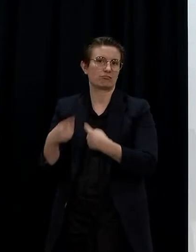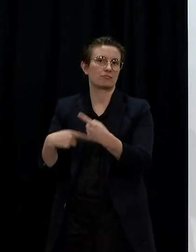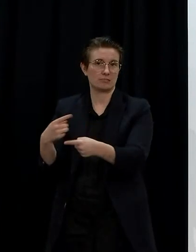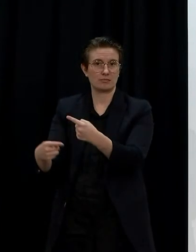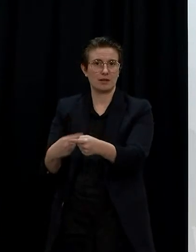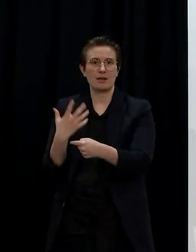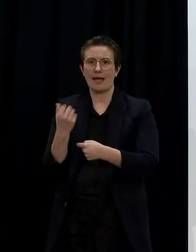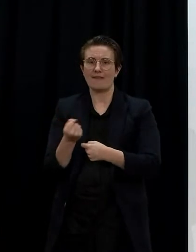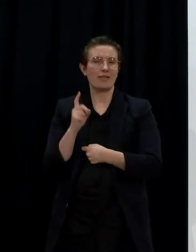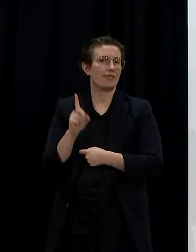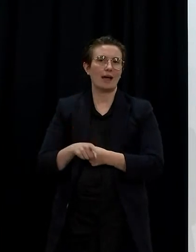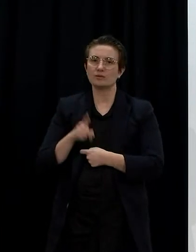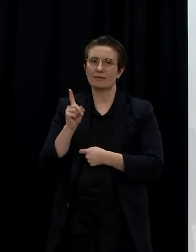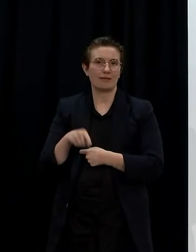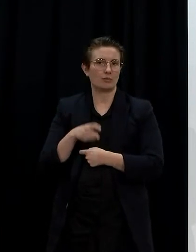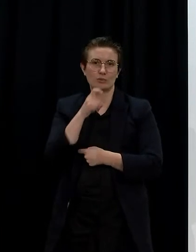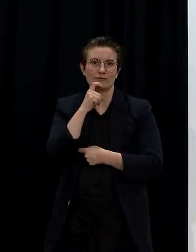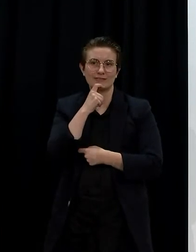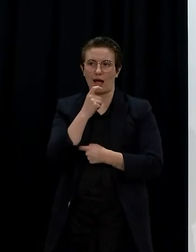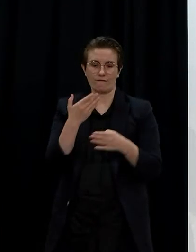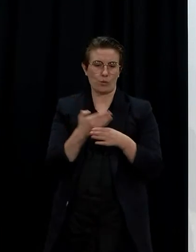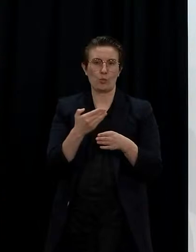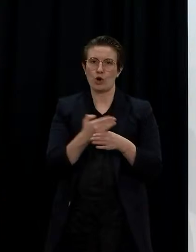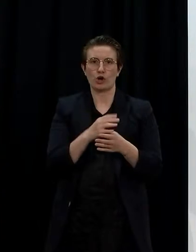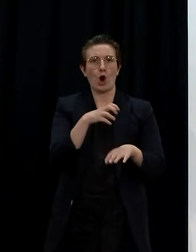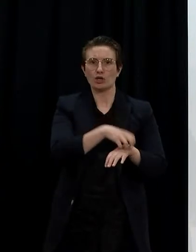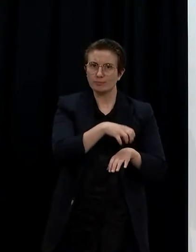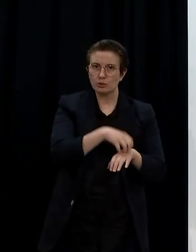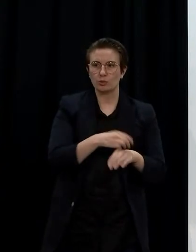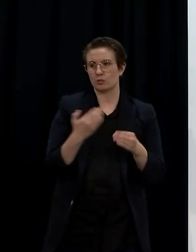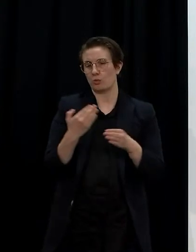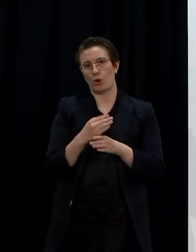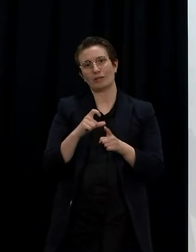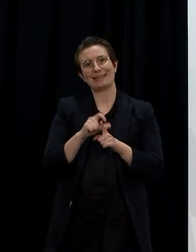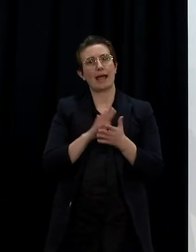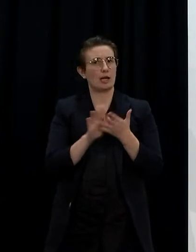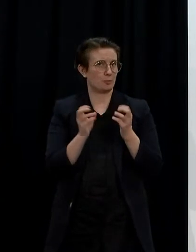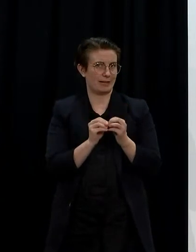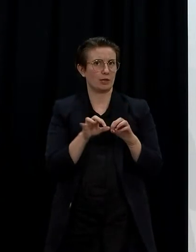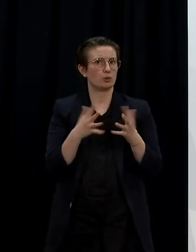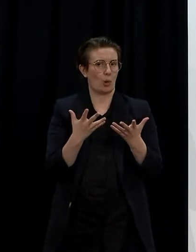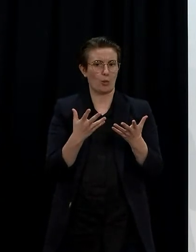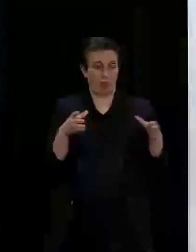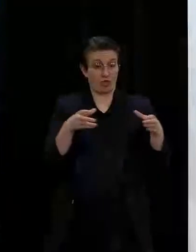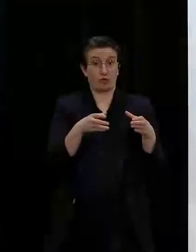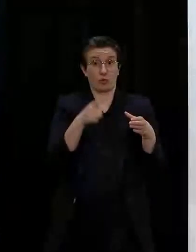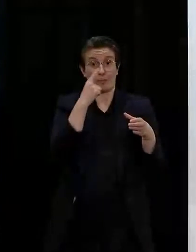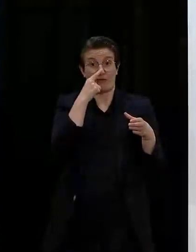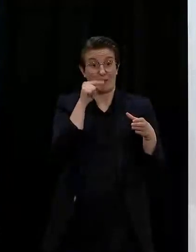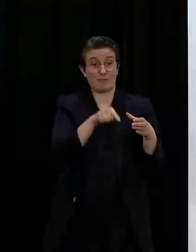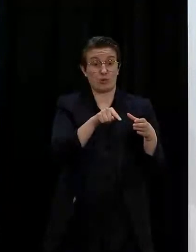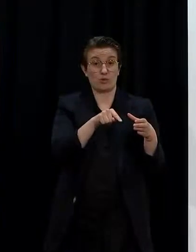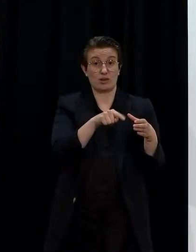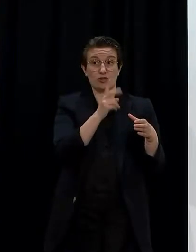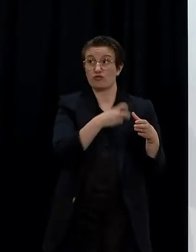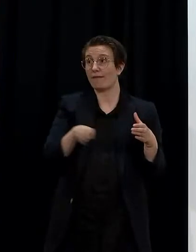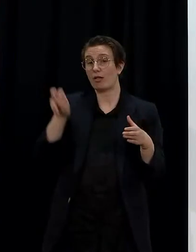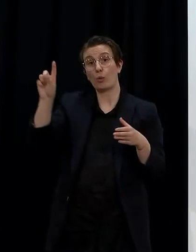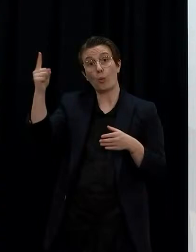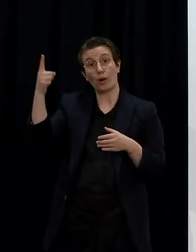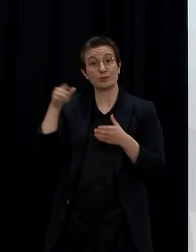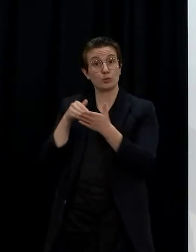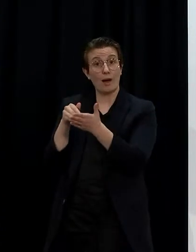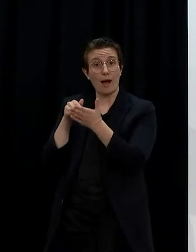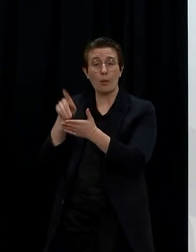health boards around the country. So it's a small small proportion of our total staffing and the DHBs who are offering staff up and I'm